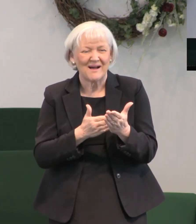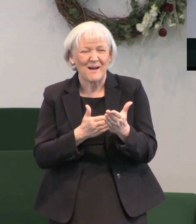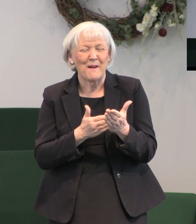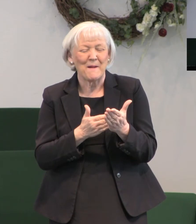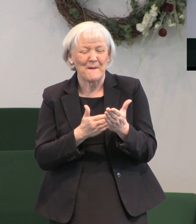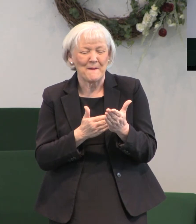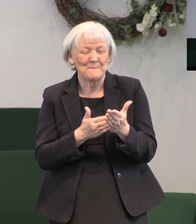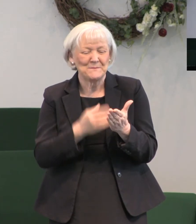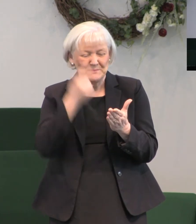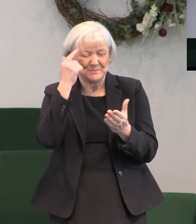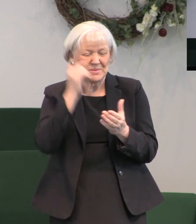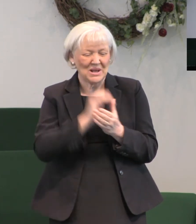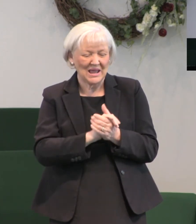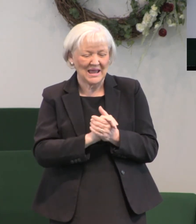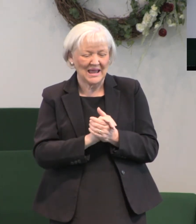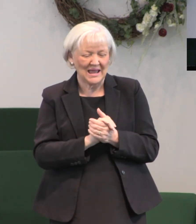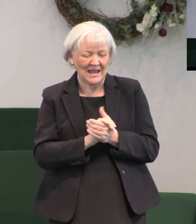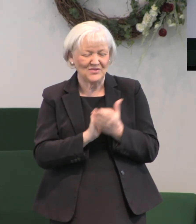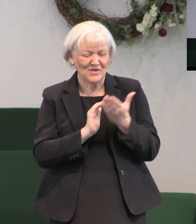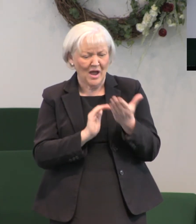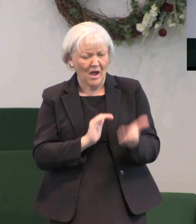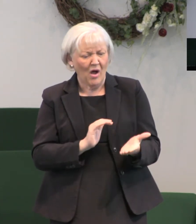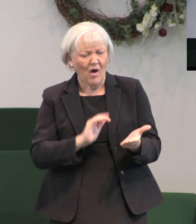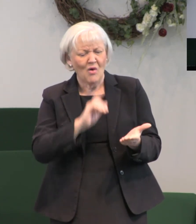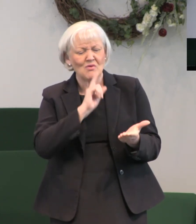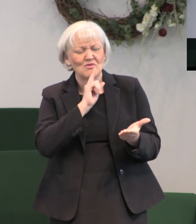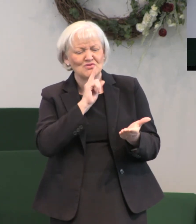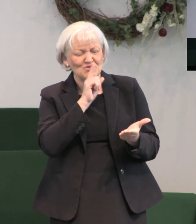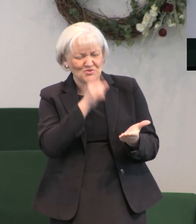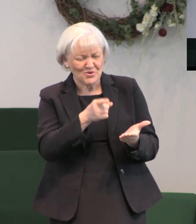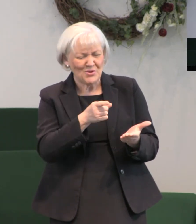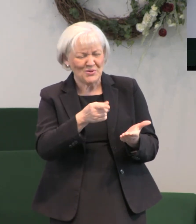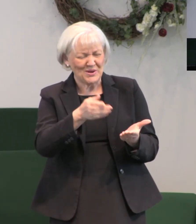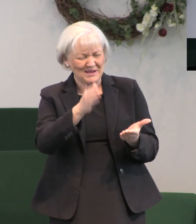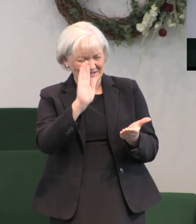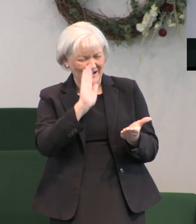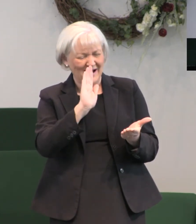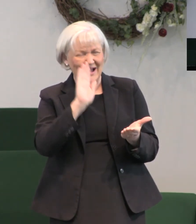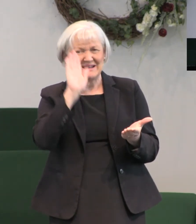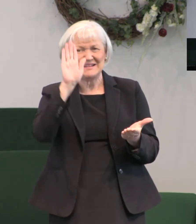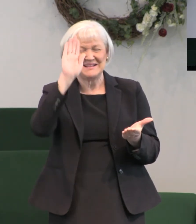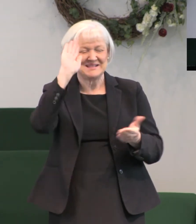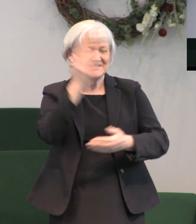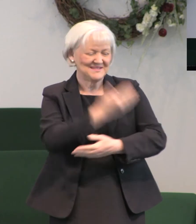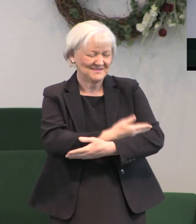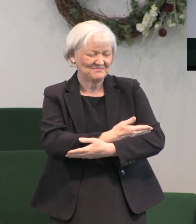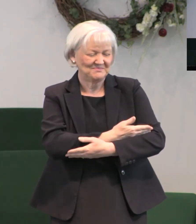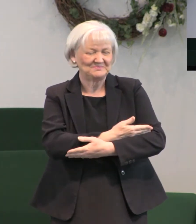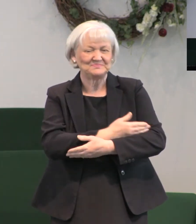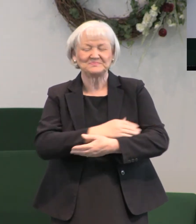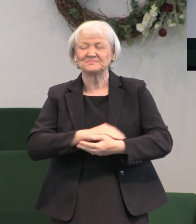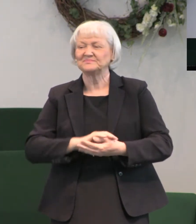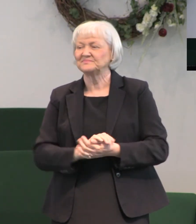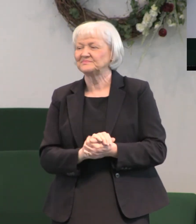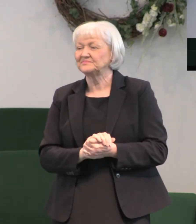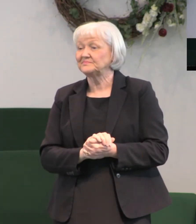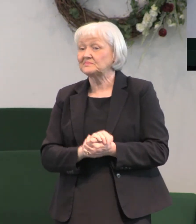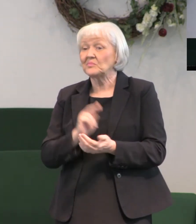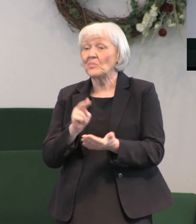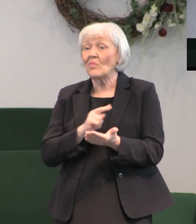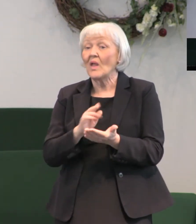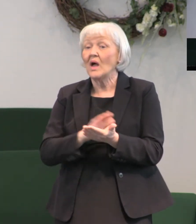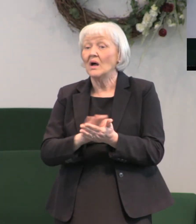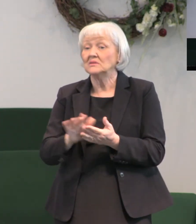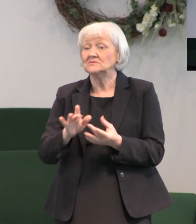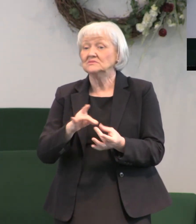came to believe in the reality of who He was. But the Holy Spirit,